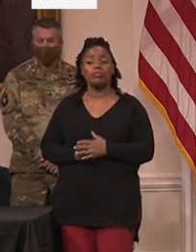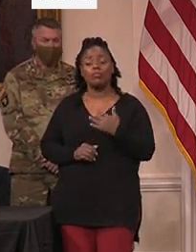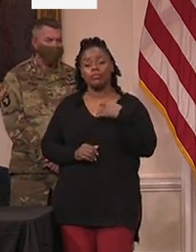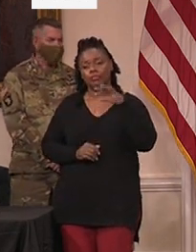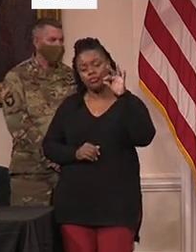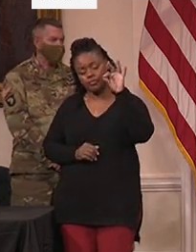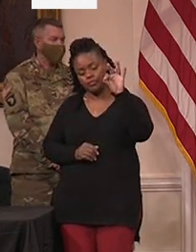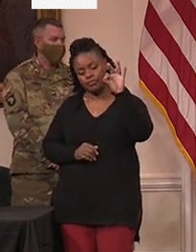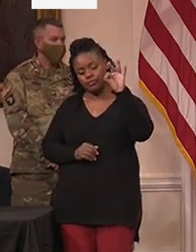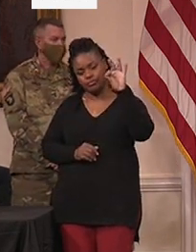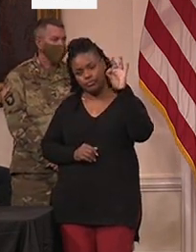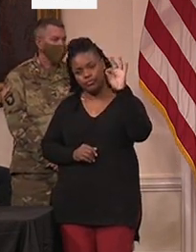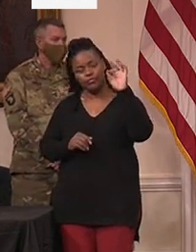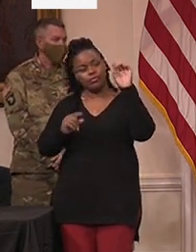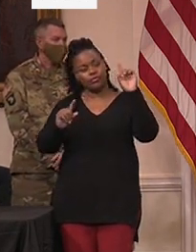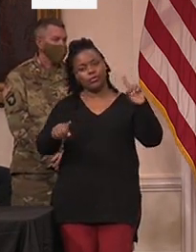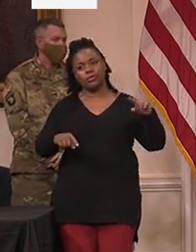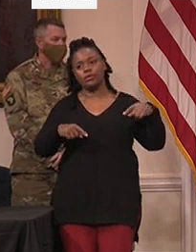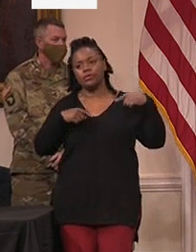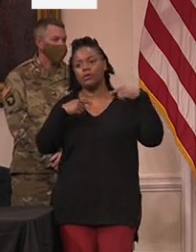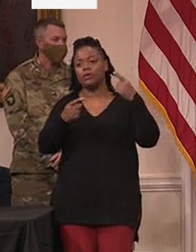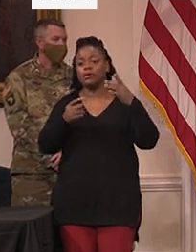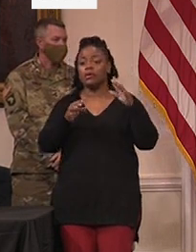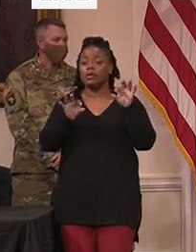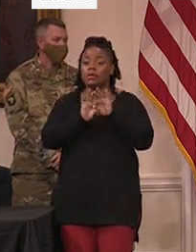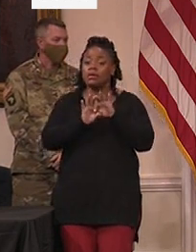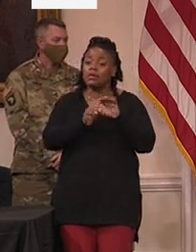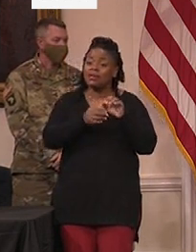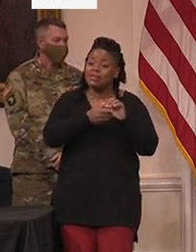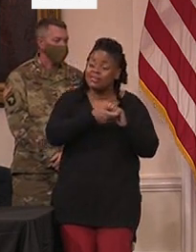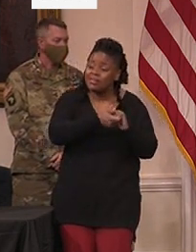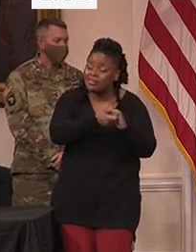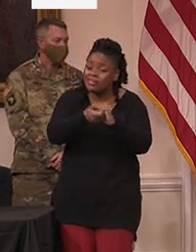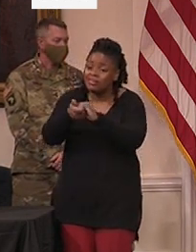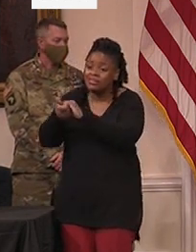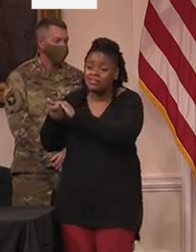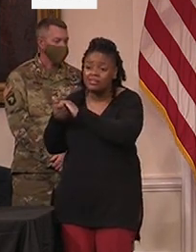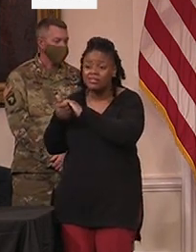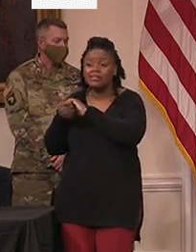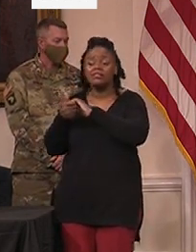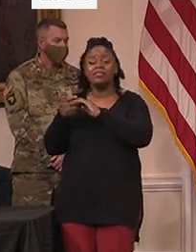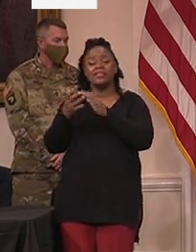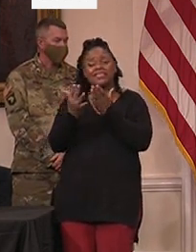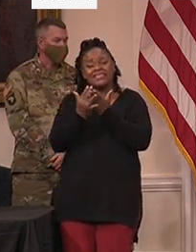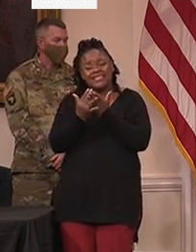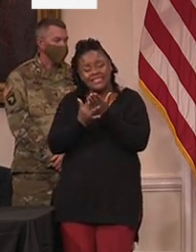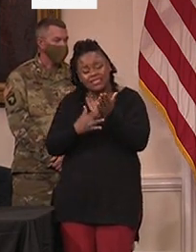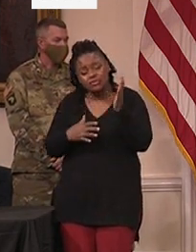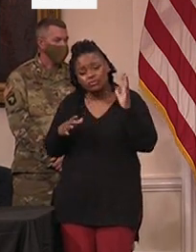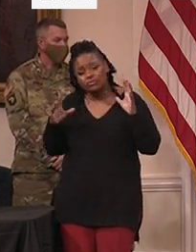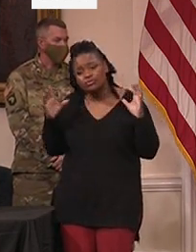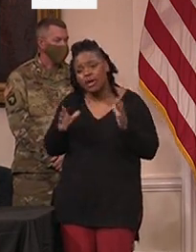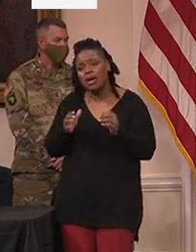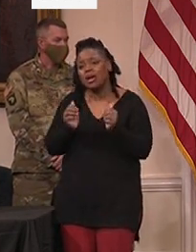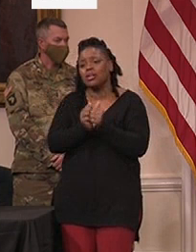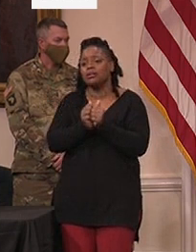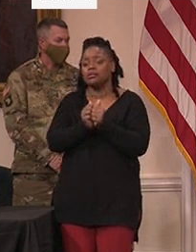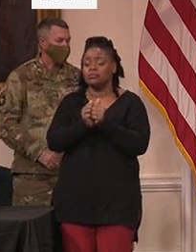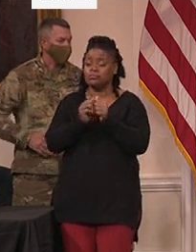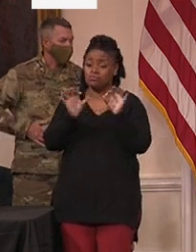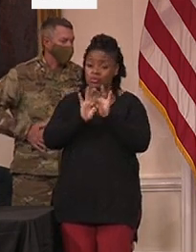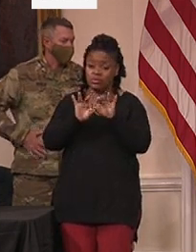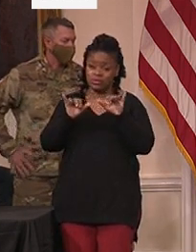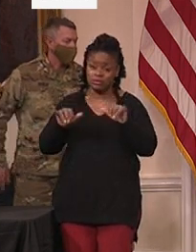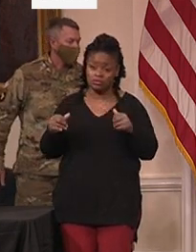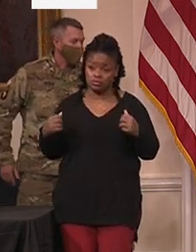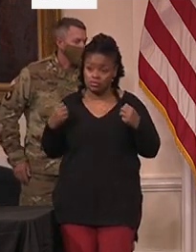we are all in this together and we will get through this together by staying Maryland strong. This time I'm going to turn